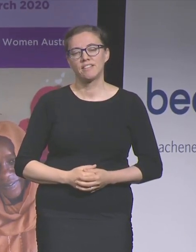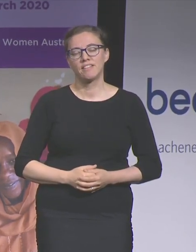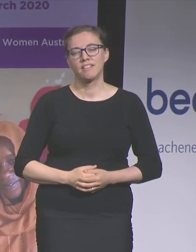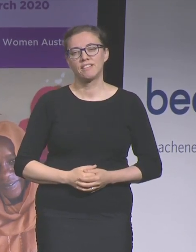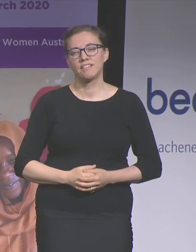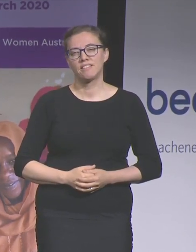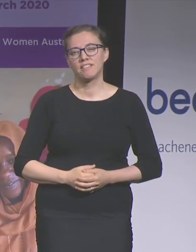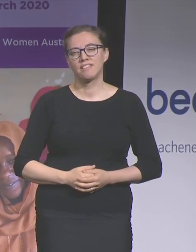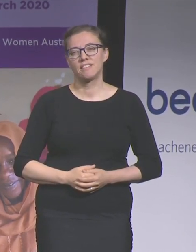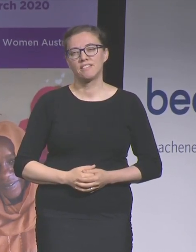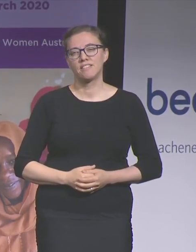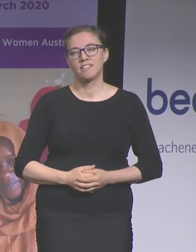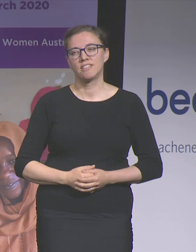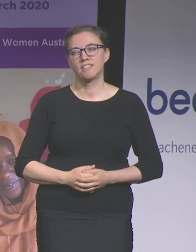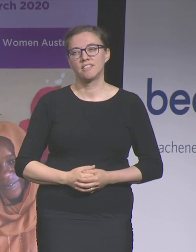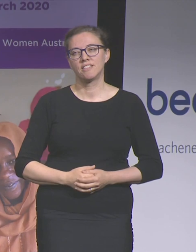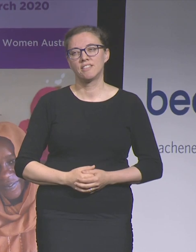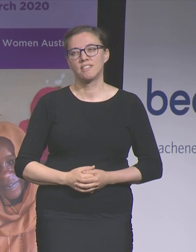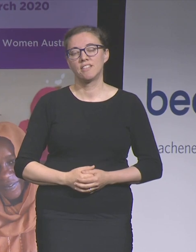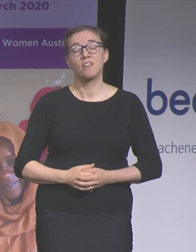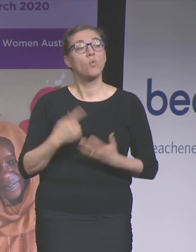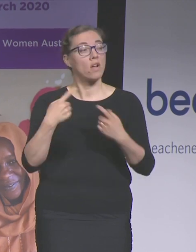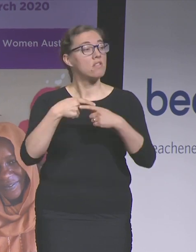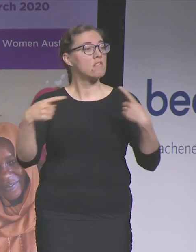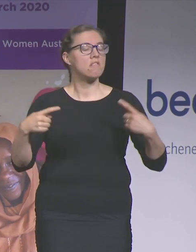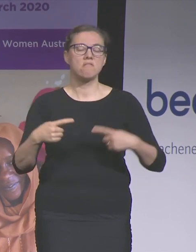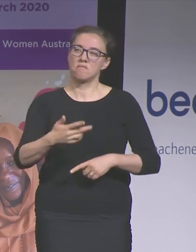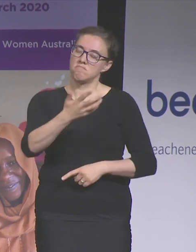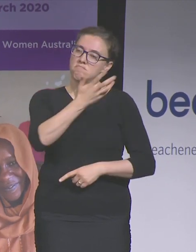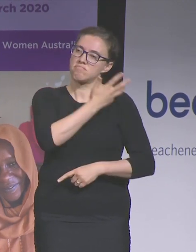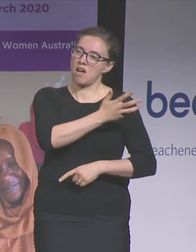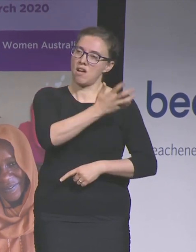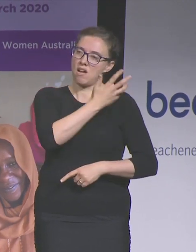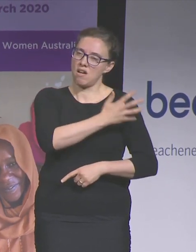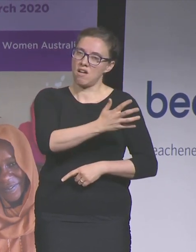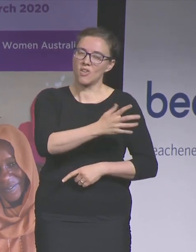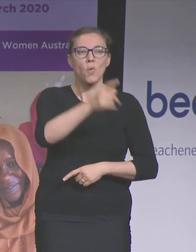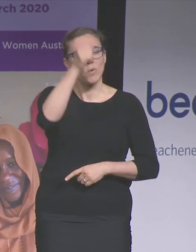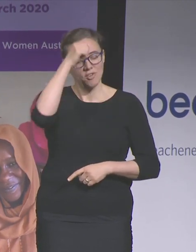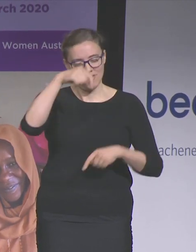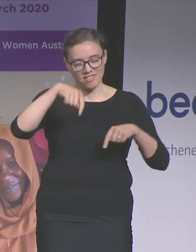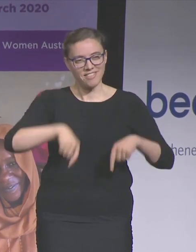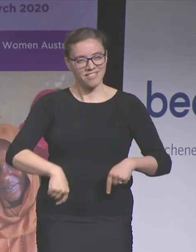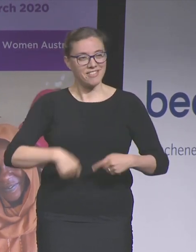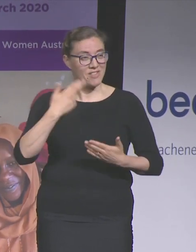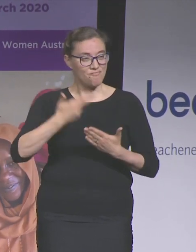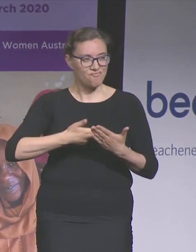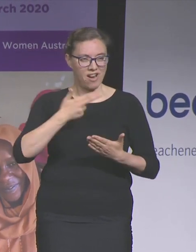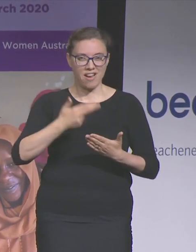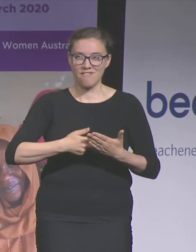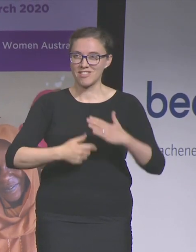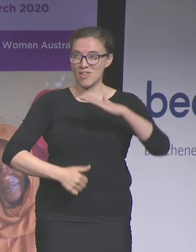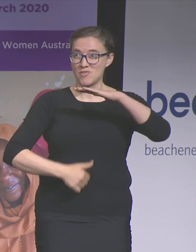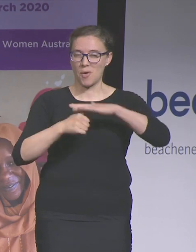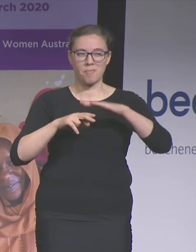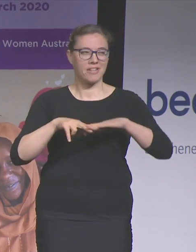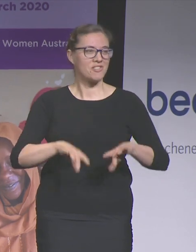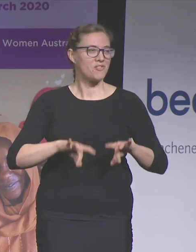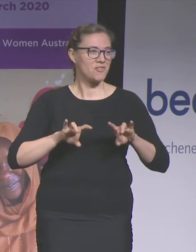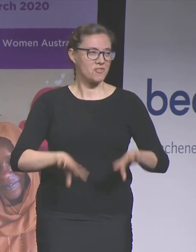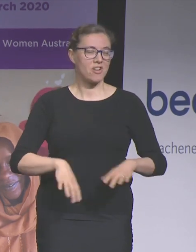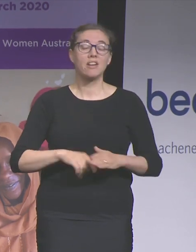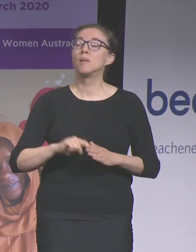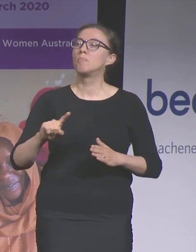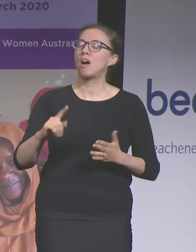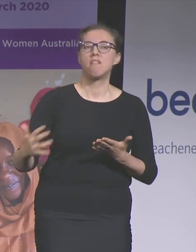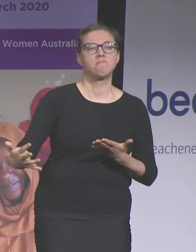One of the things that we're especially proud of, not just that we are the largest event in the country, but in fact, we raise a